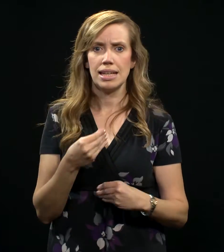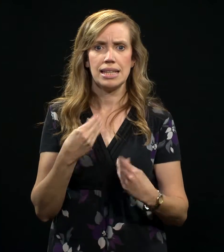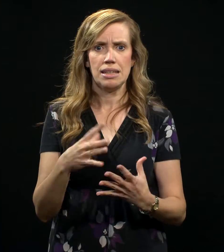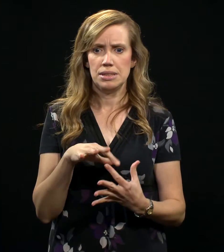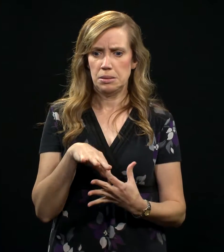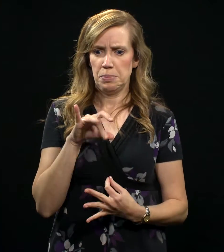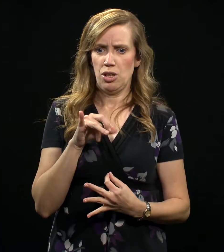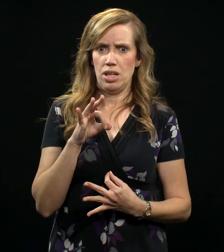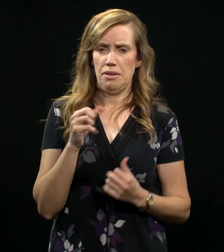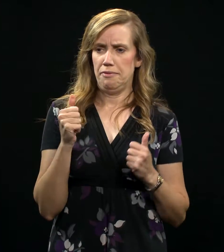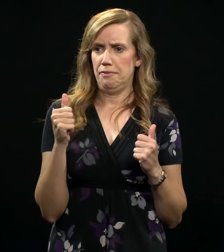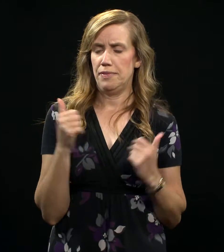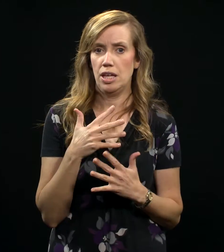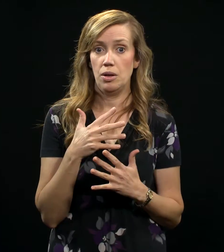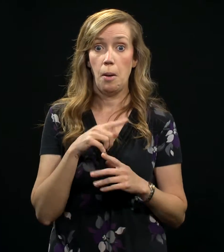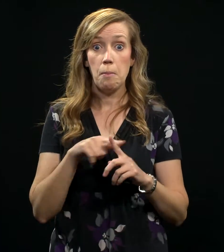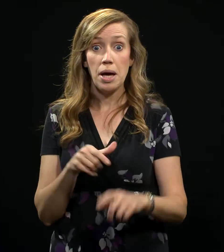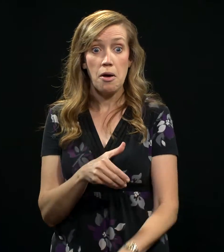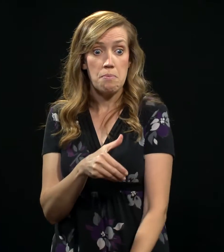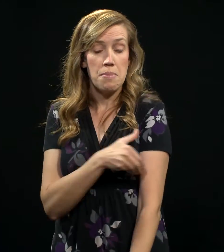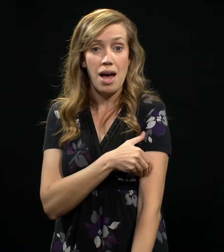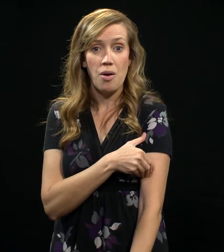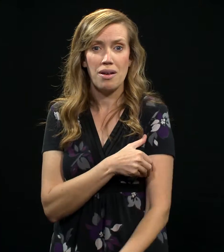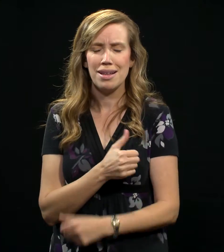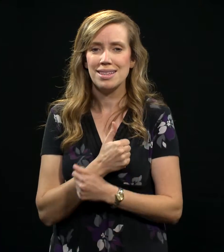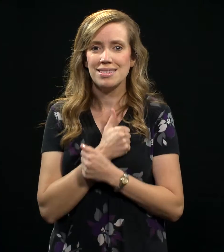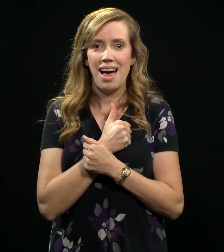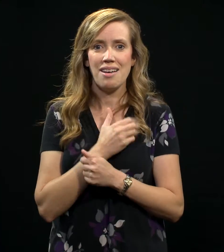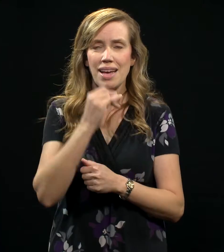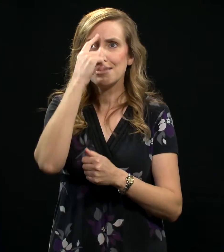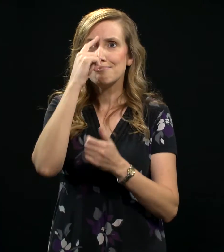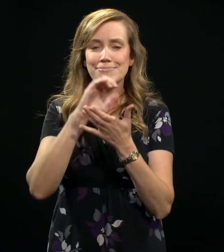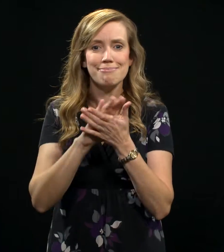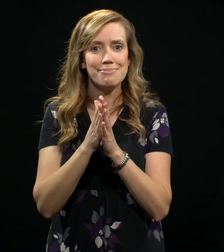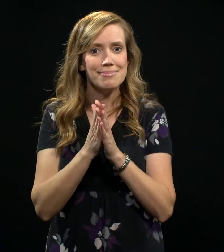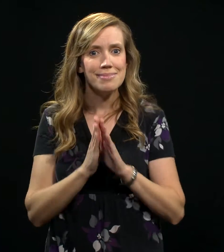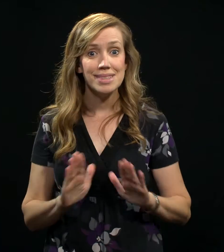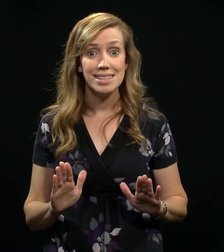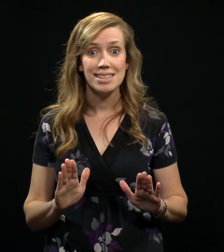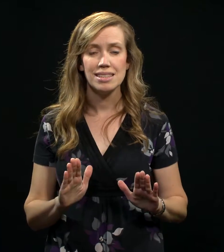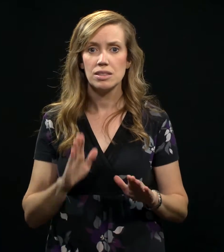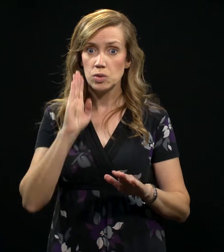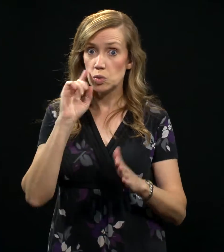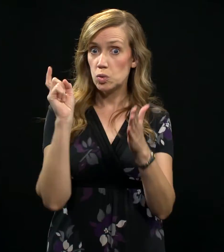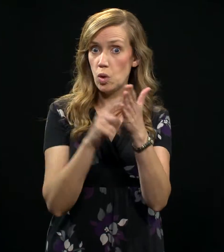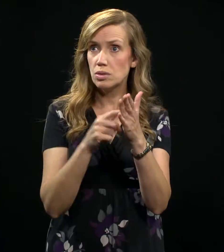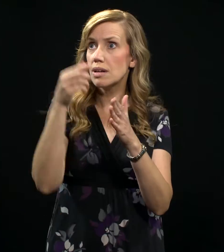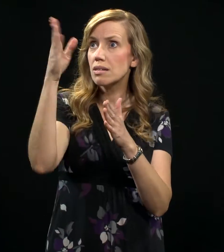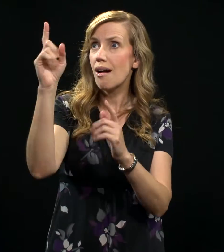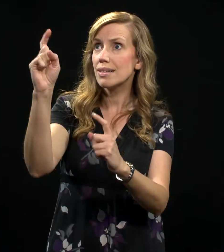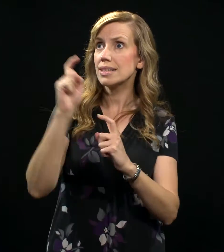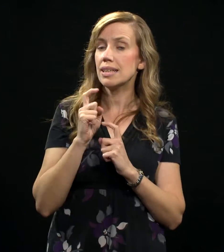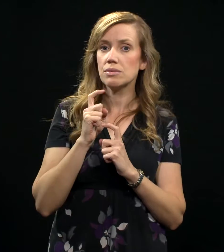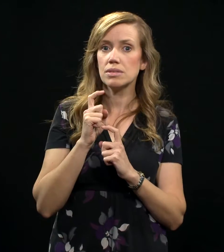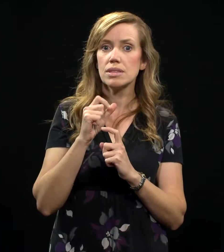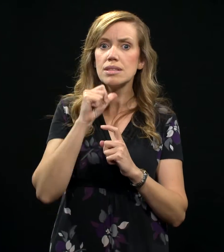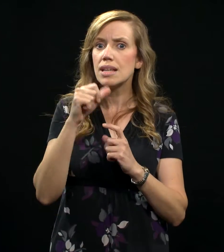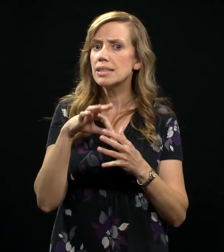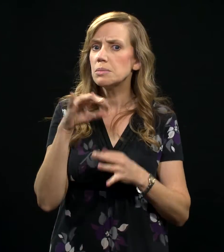not given us a spirit of fear, but of power and of love and of a sound mind. Now notice what God gives His children. Not the